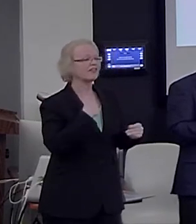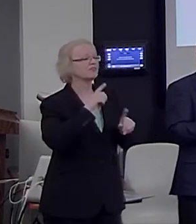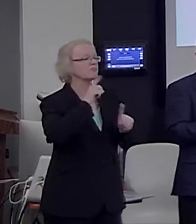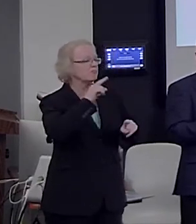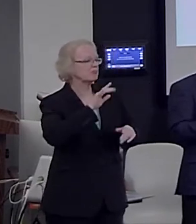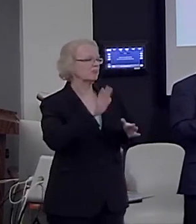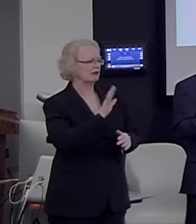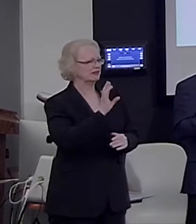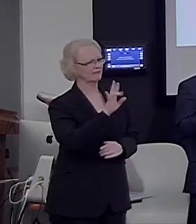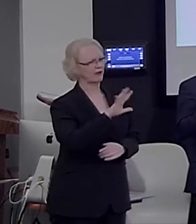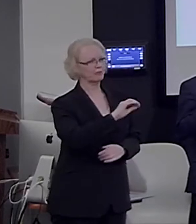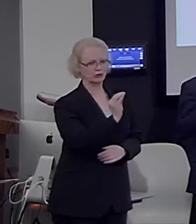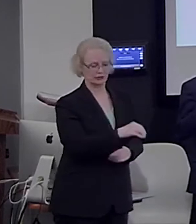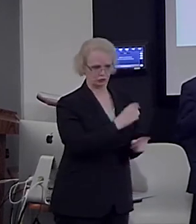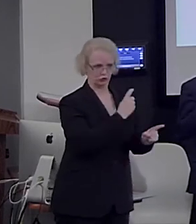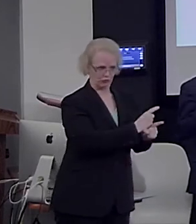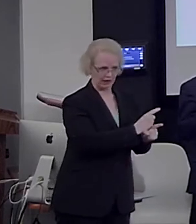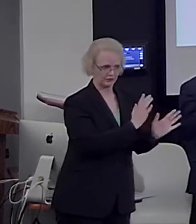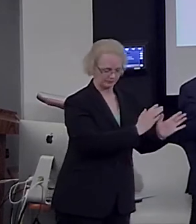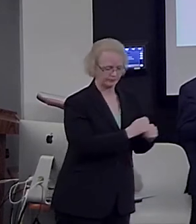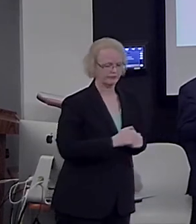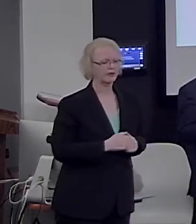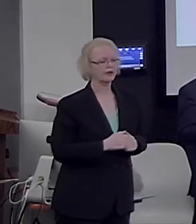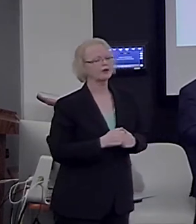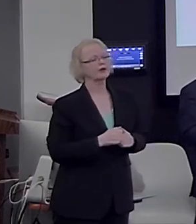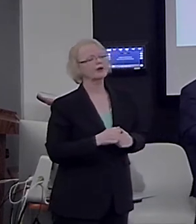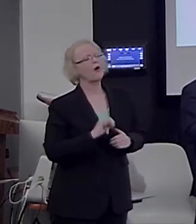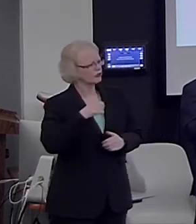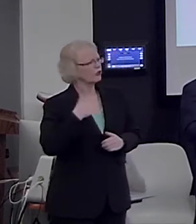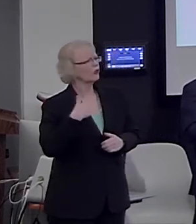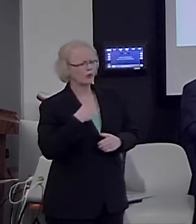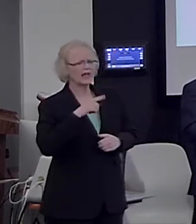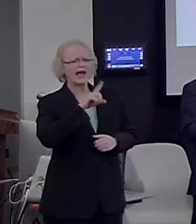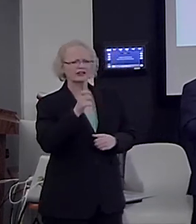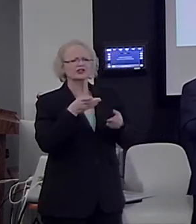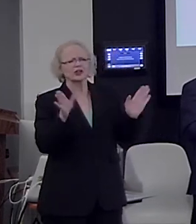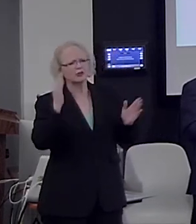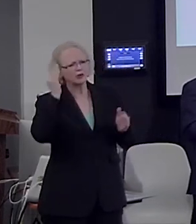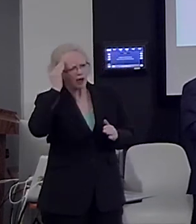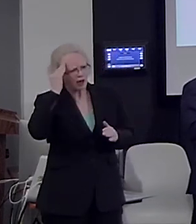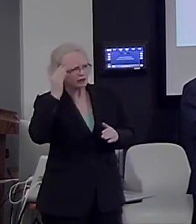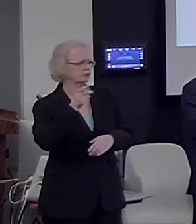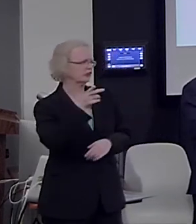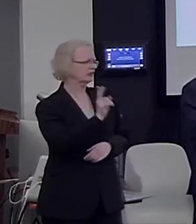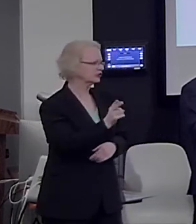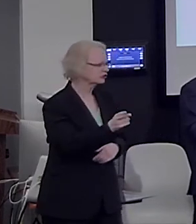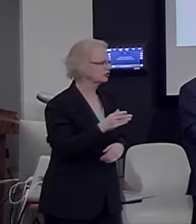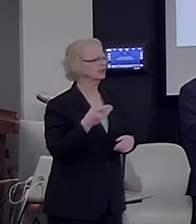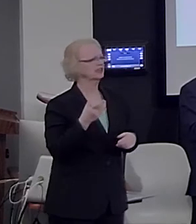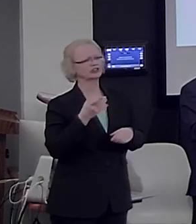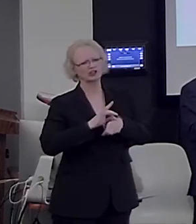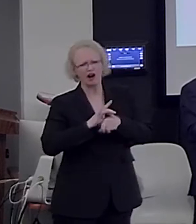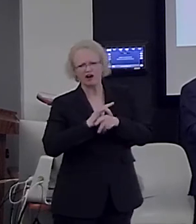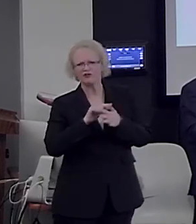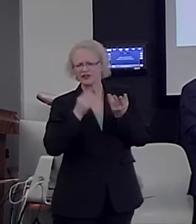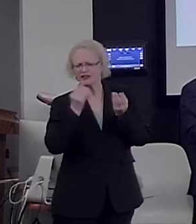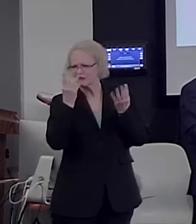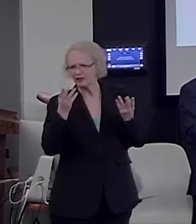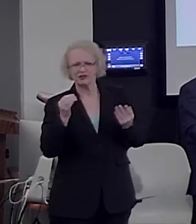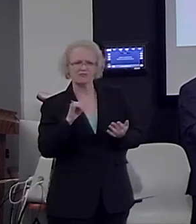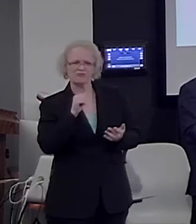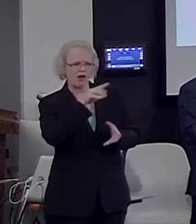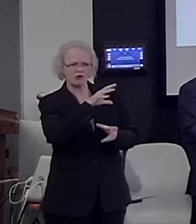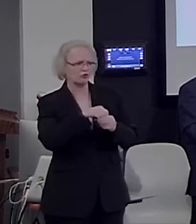asked general knowledge questions in history and geography that did not make use of mathematics or numbers.